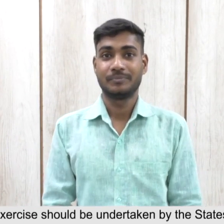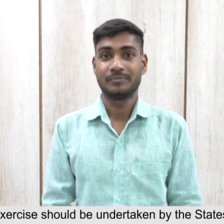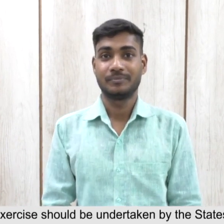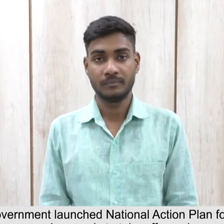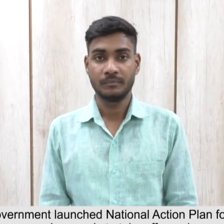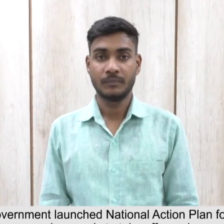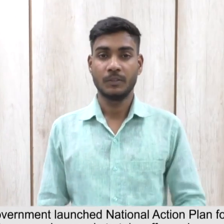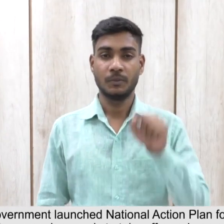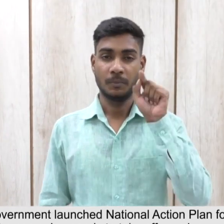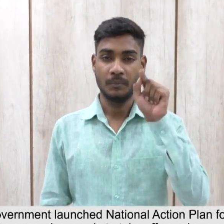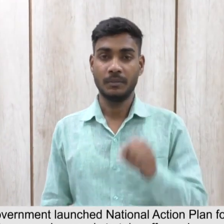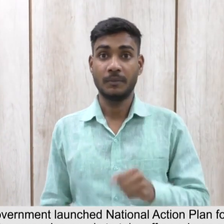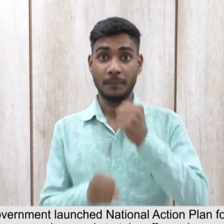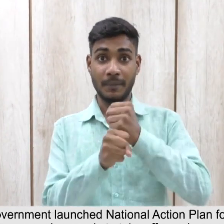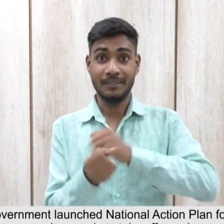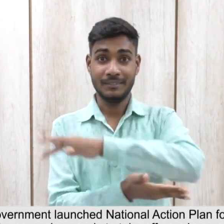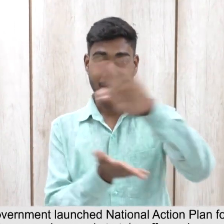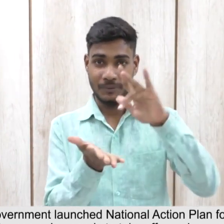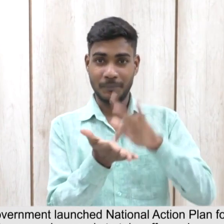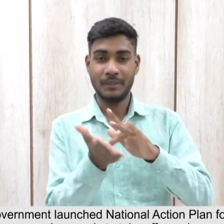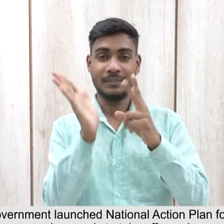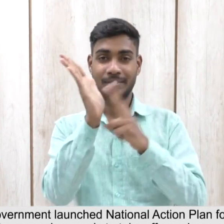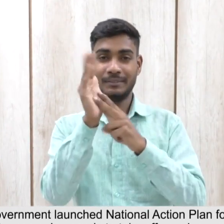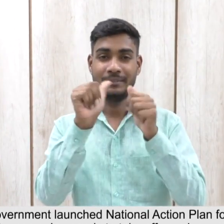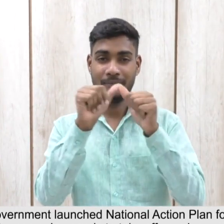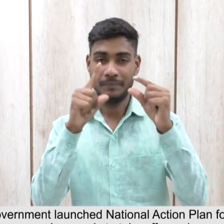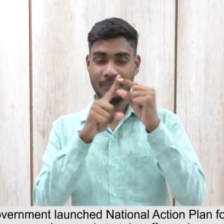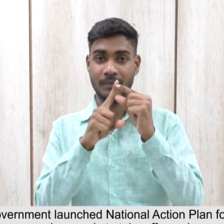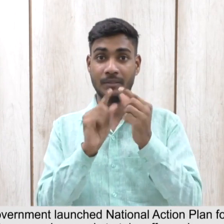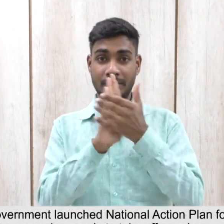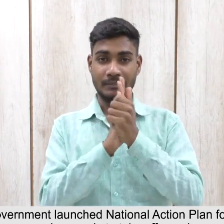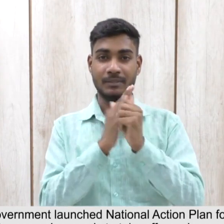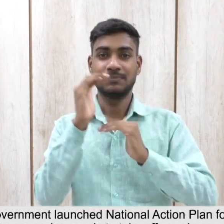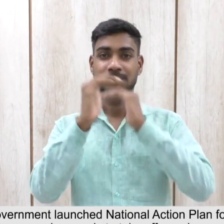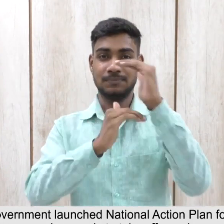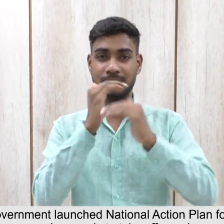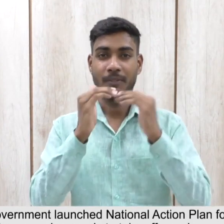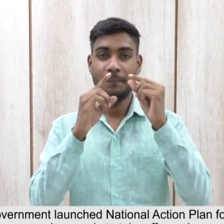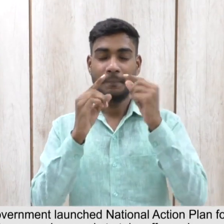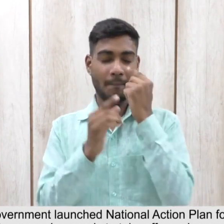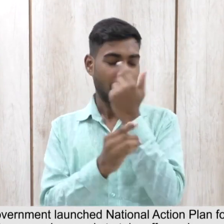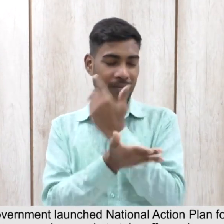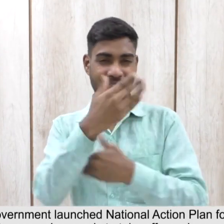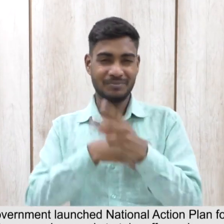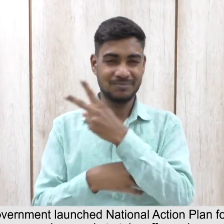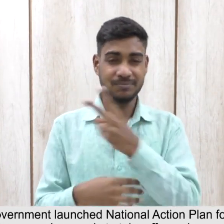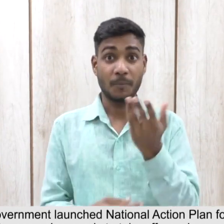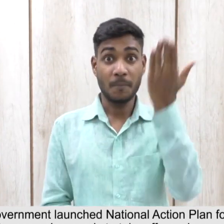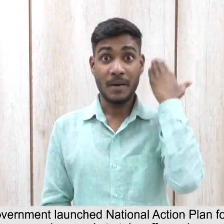Though the central government launched National Action Plan for Skill Development of PWDs since